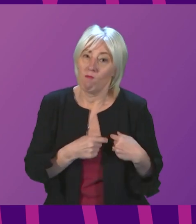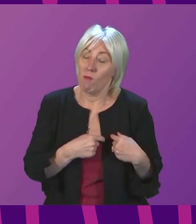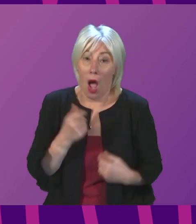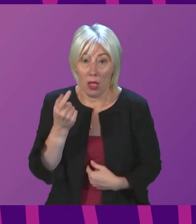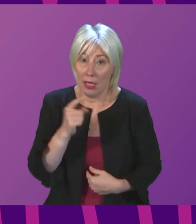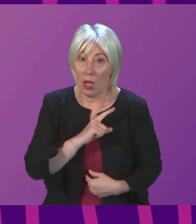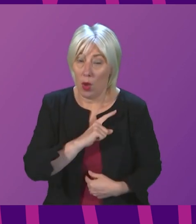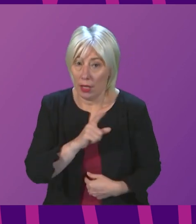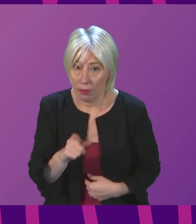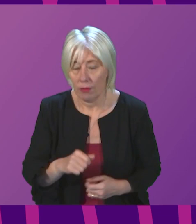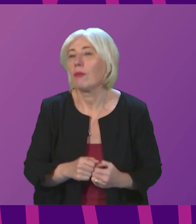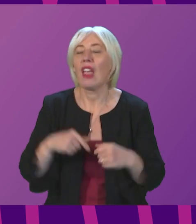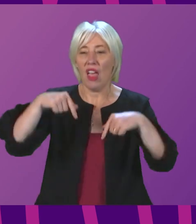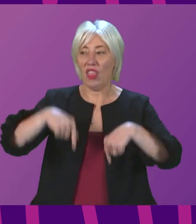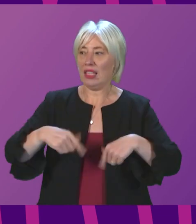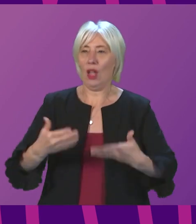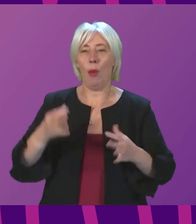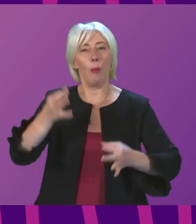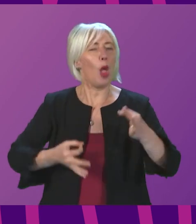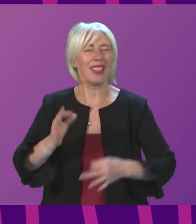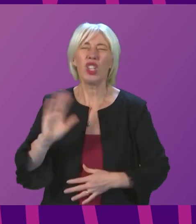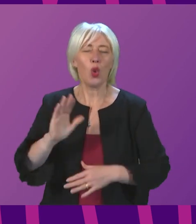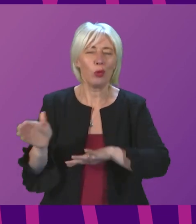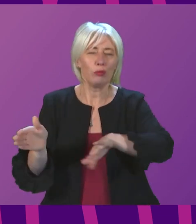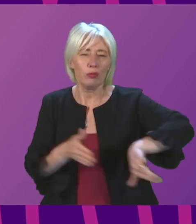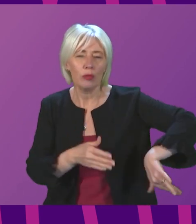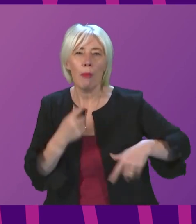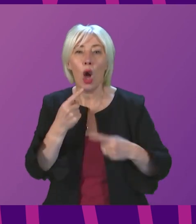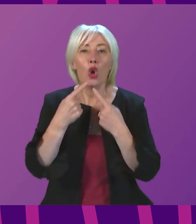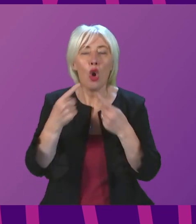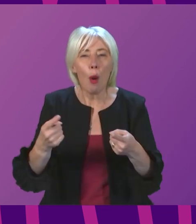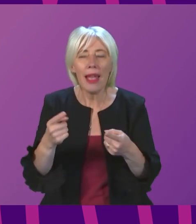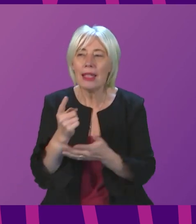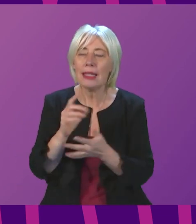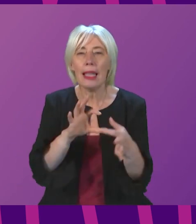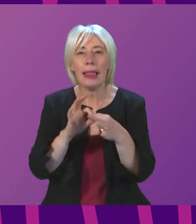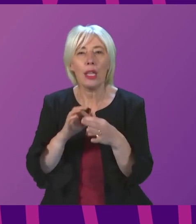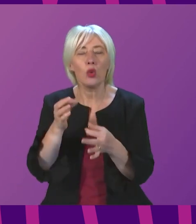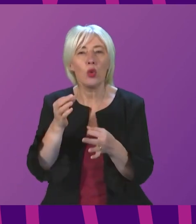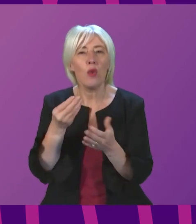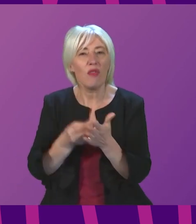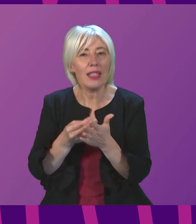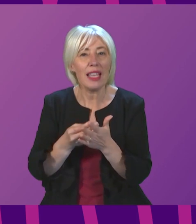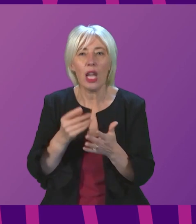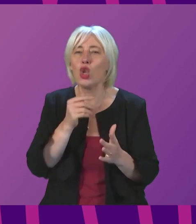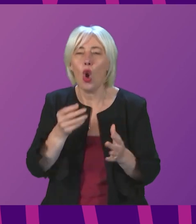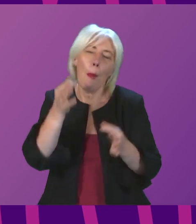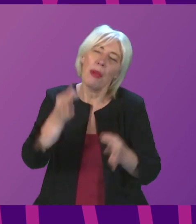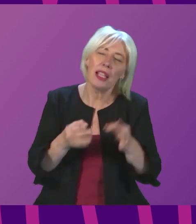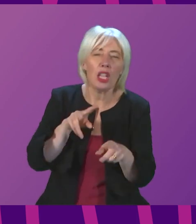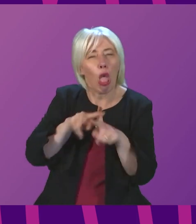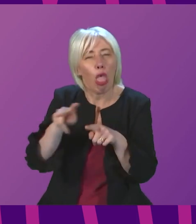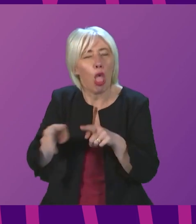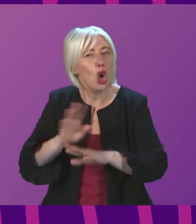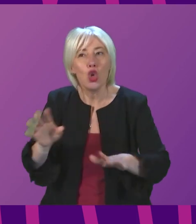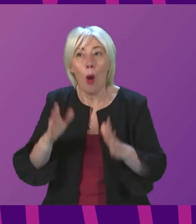why. I also agree that this is not about politics. In a different context, the comments I am making here about funding would be political. They are not. I have to make these